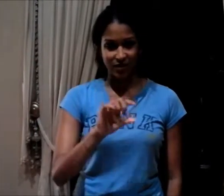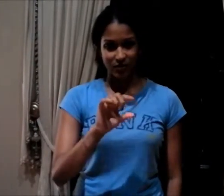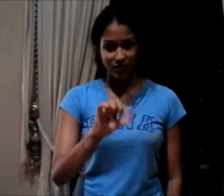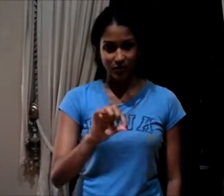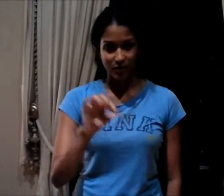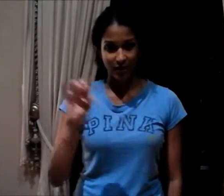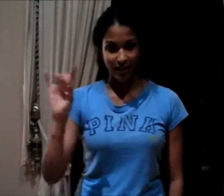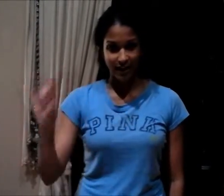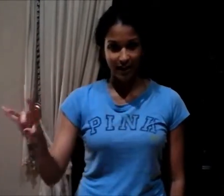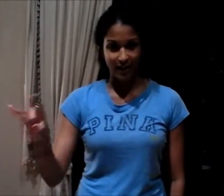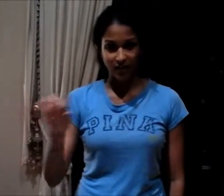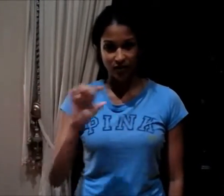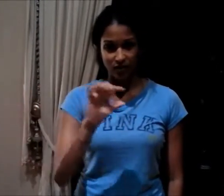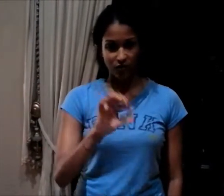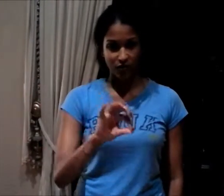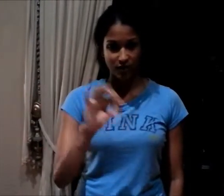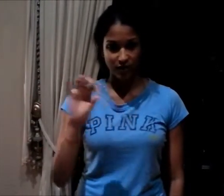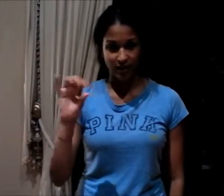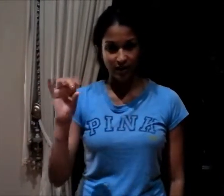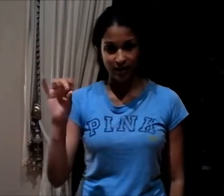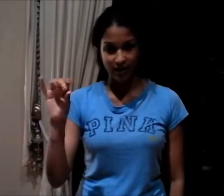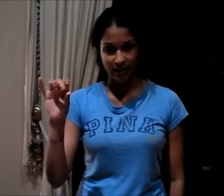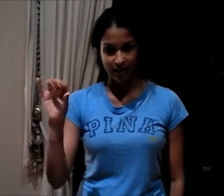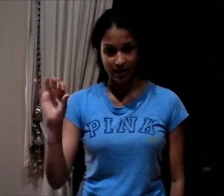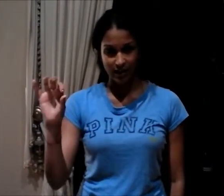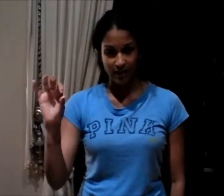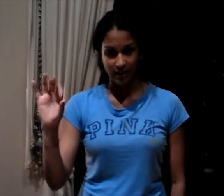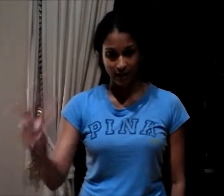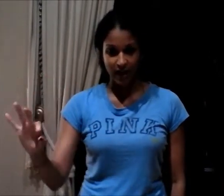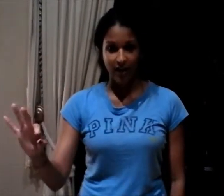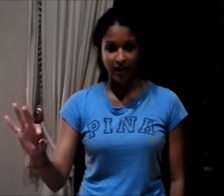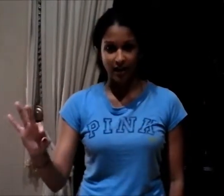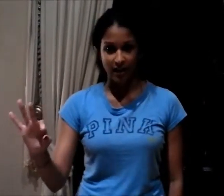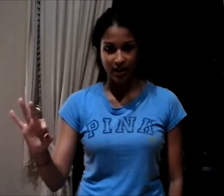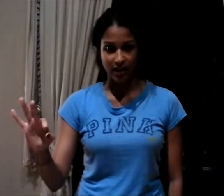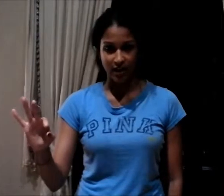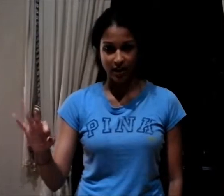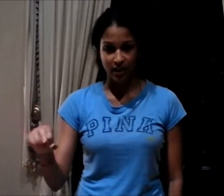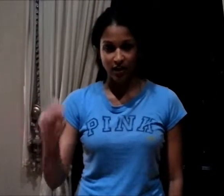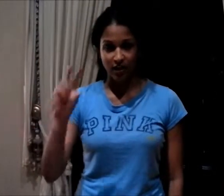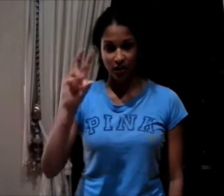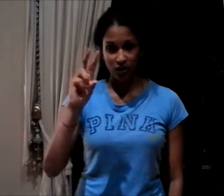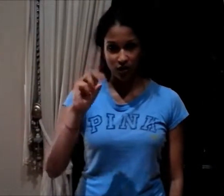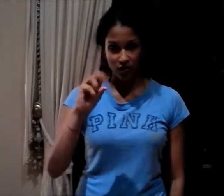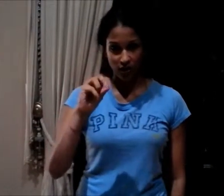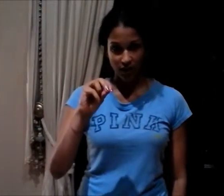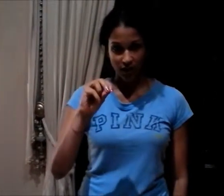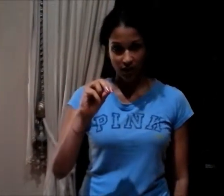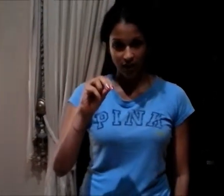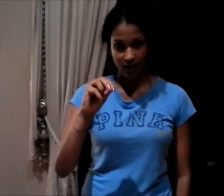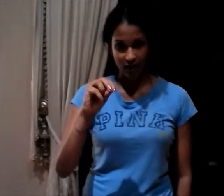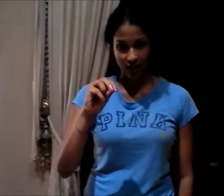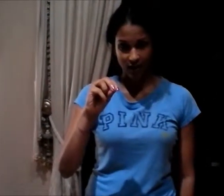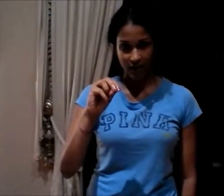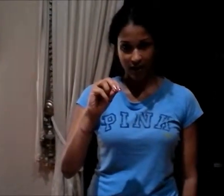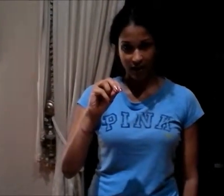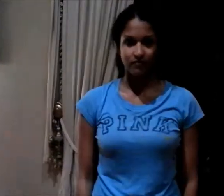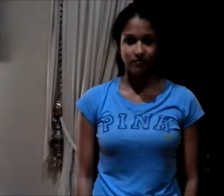28, 29, 30. Go.